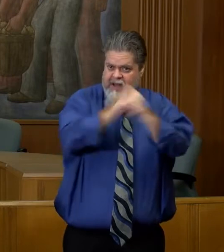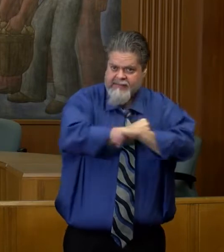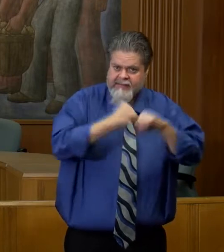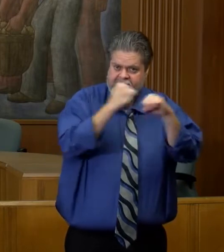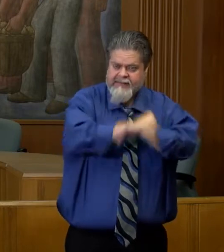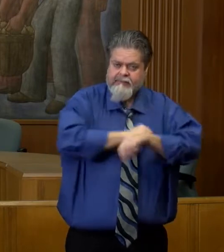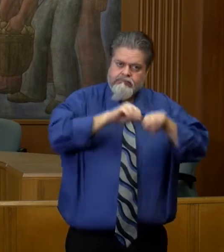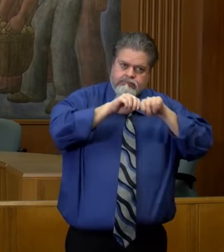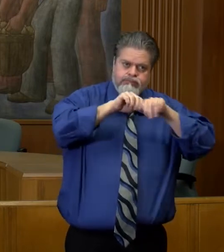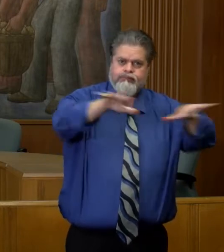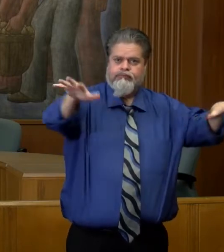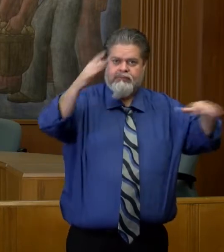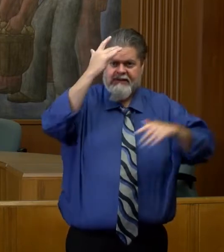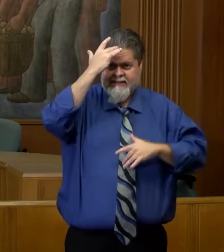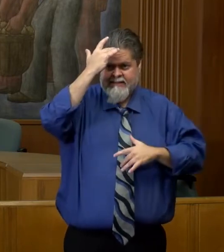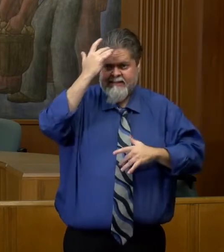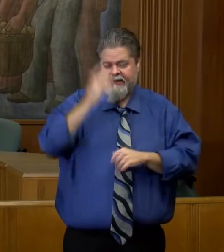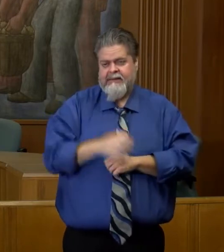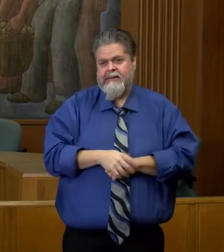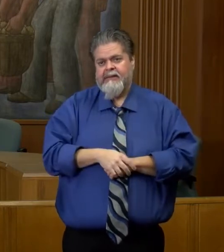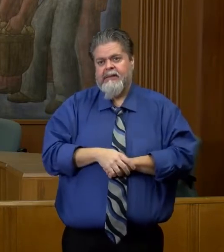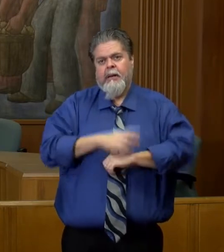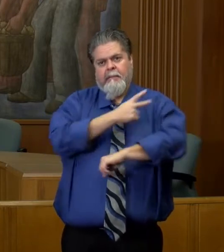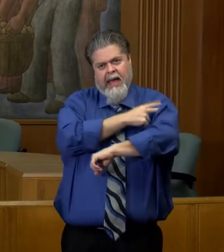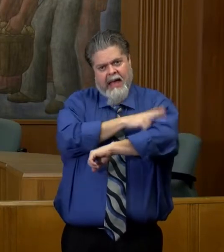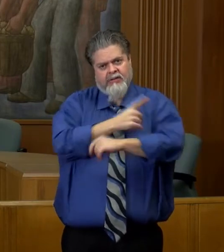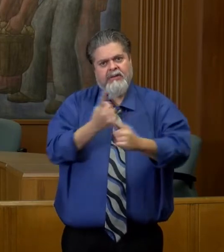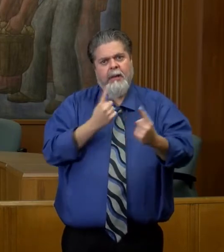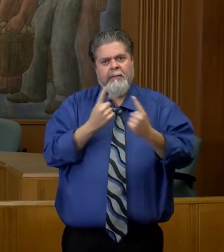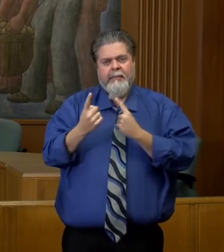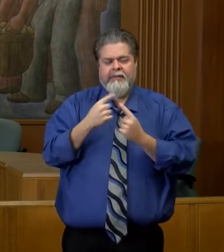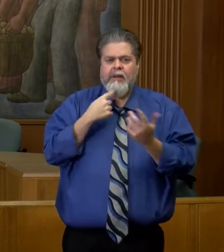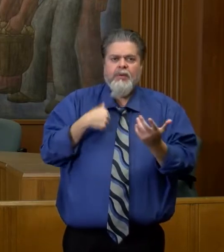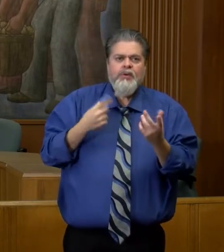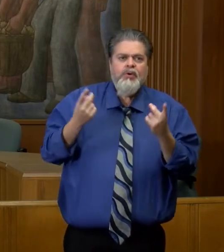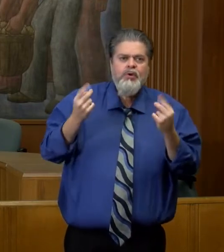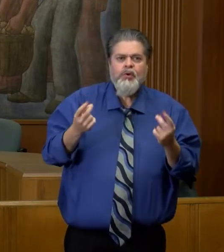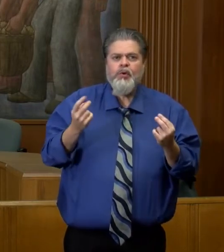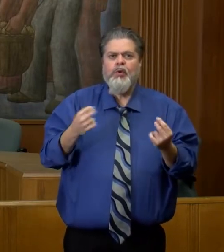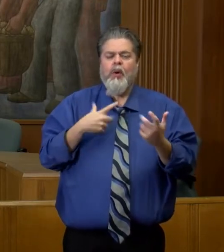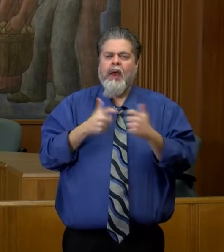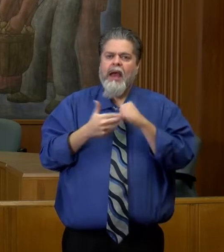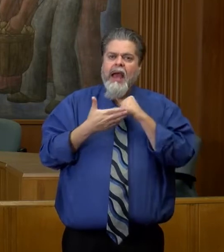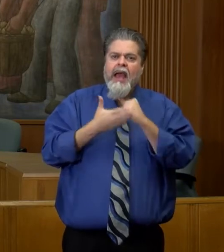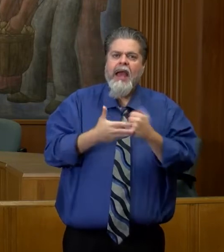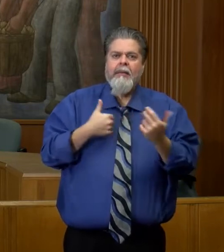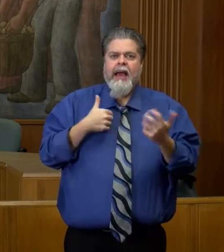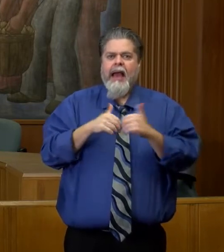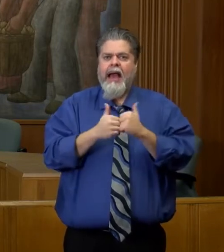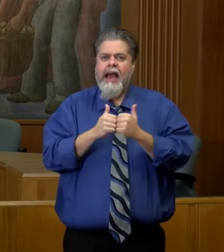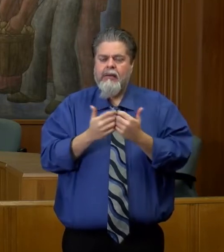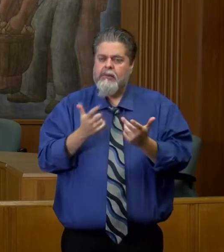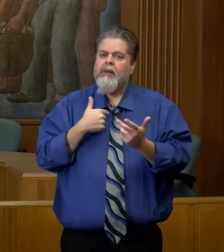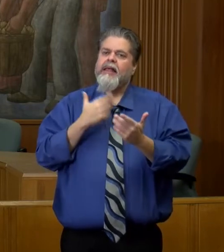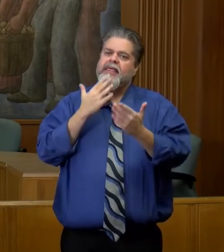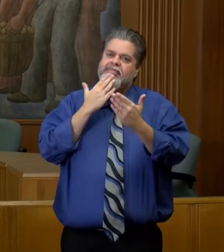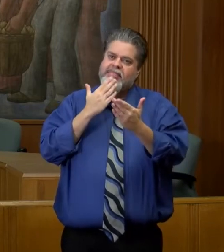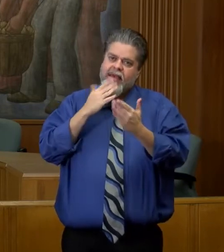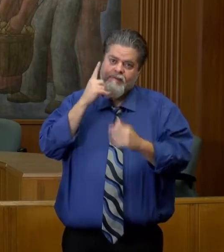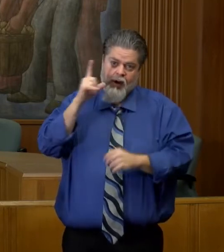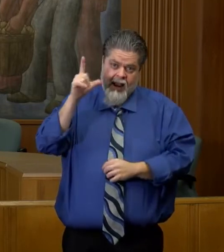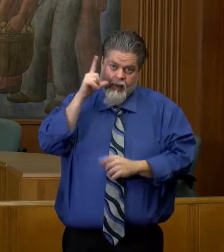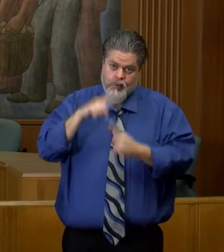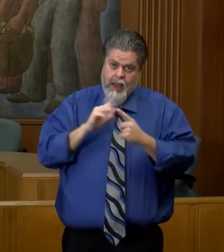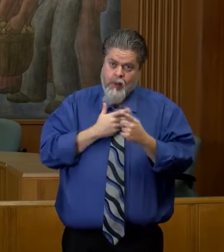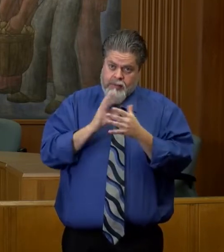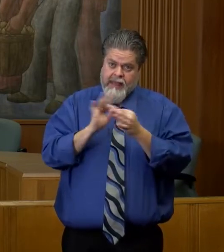pandemic. And patients do come to us asking, you know, what can I do? And it's really a thanks for listening to the message